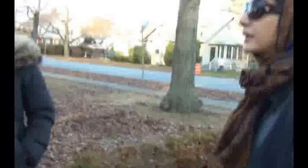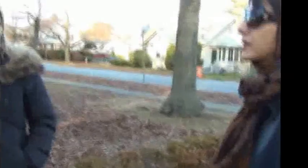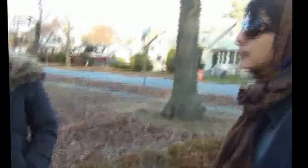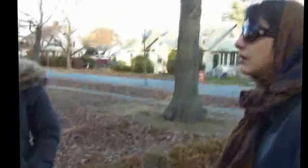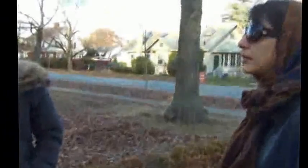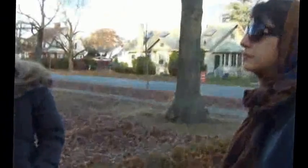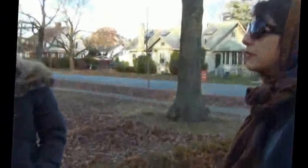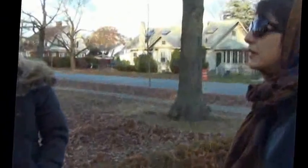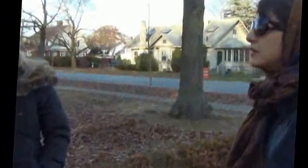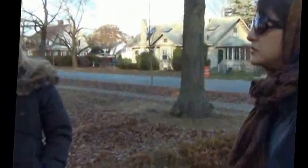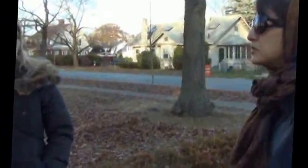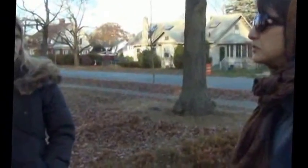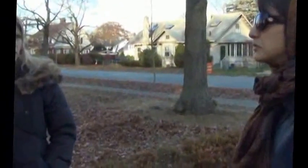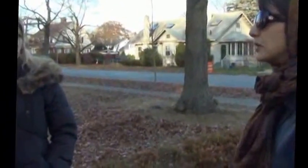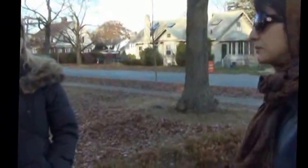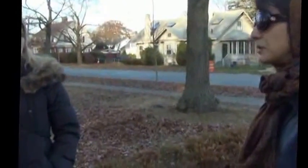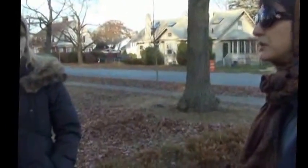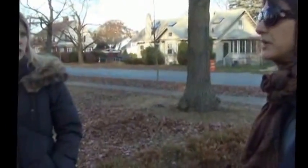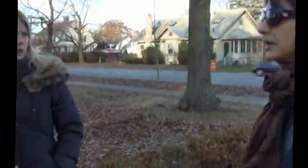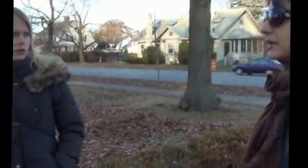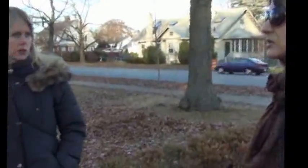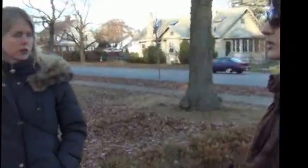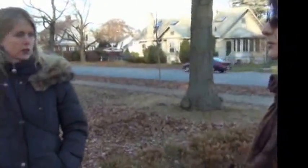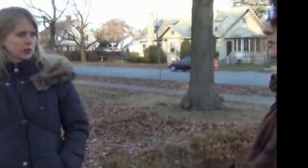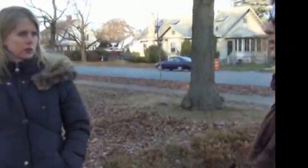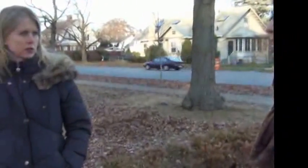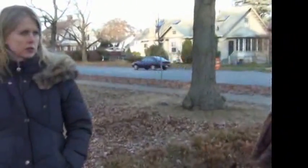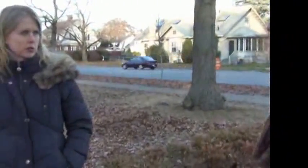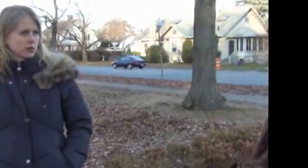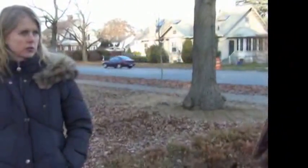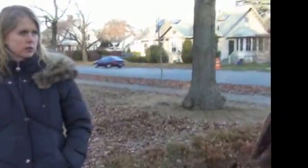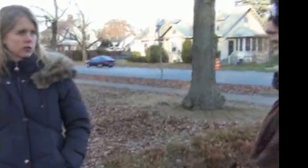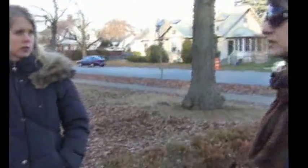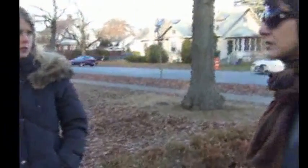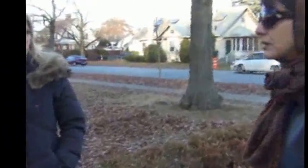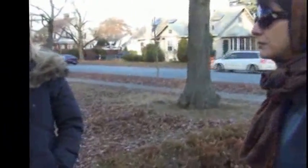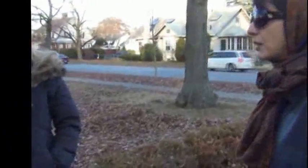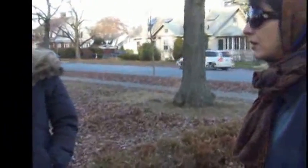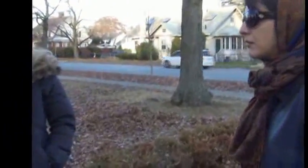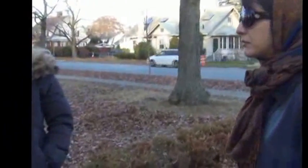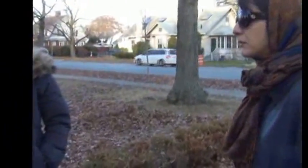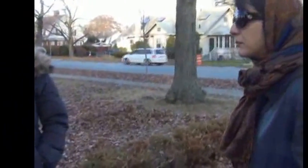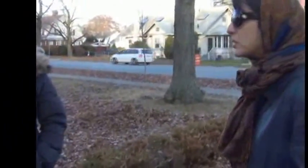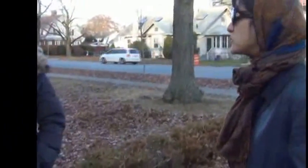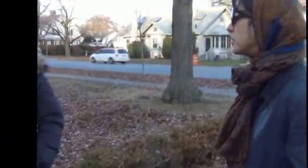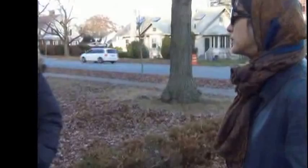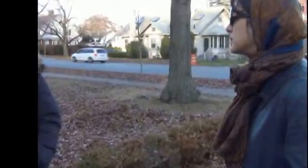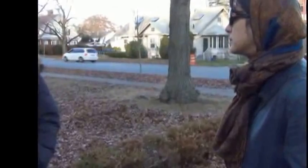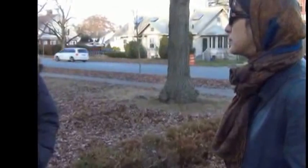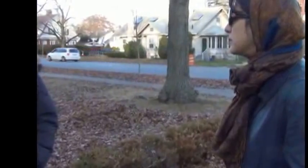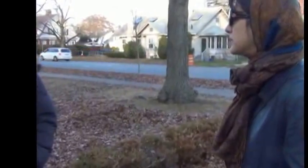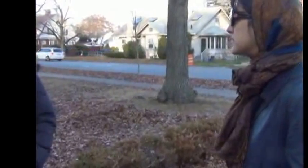One, two, the community, and in terms of highlighting some of the marginalized communities.